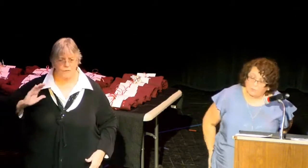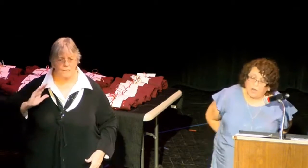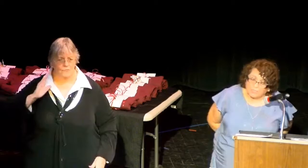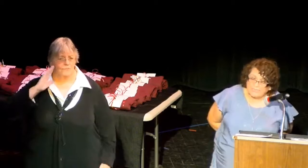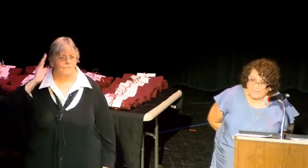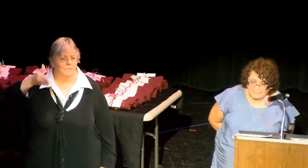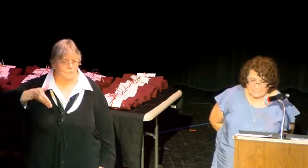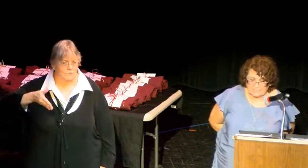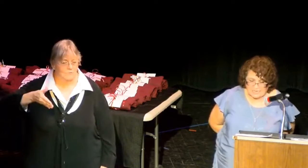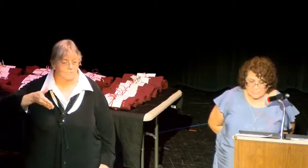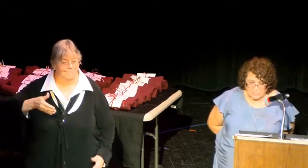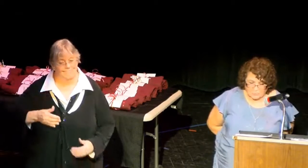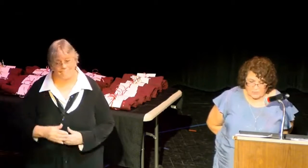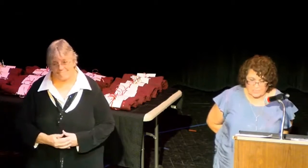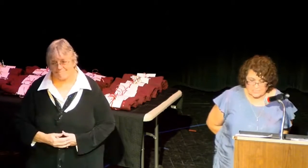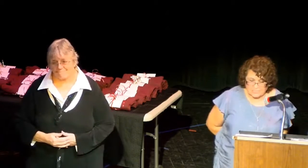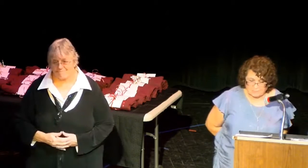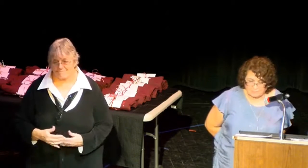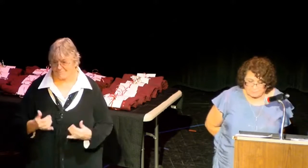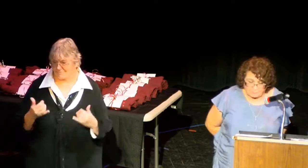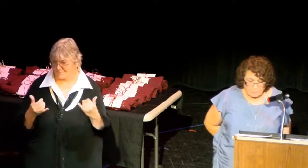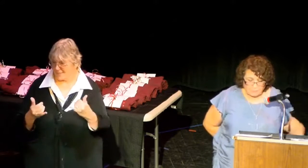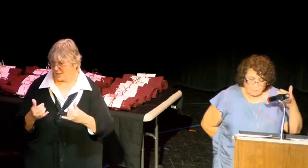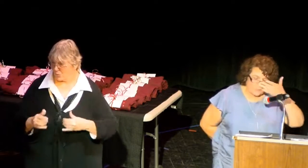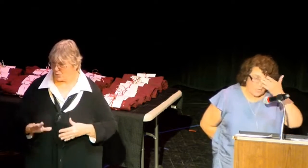And we will all take these connections with us.